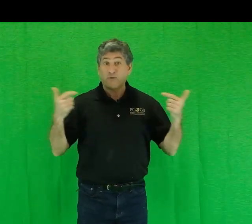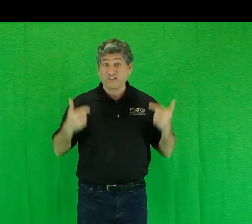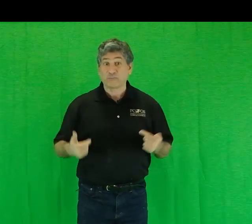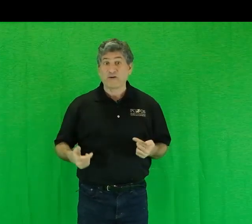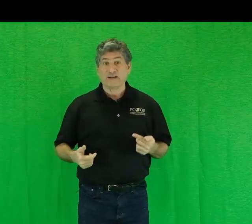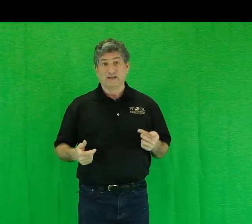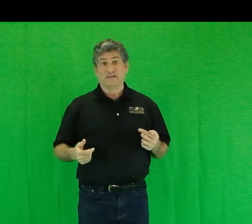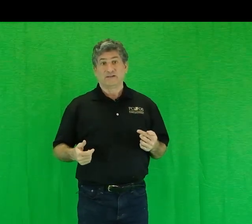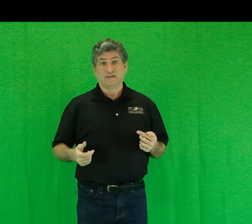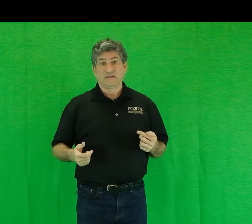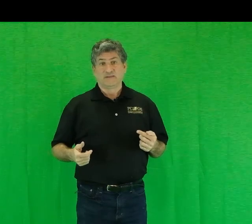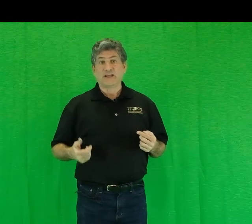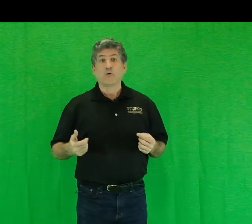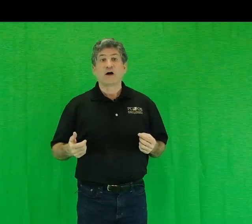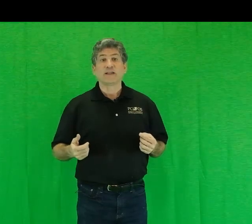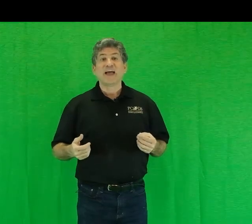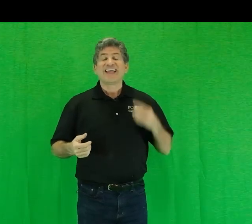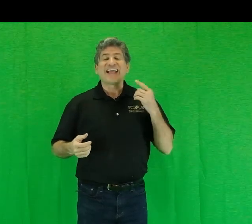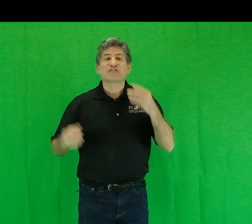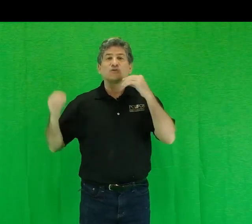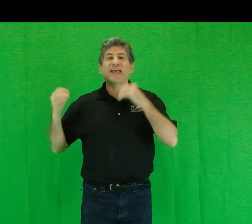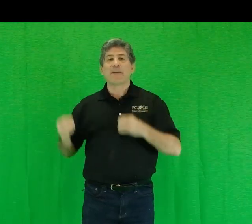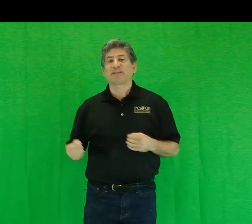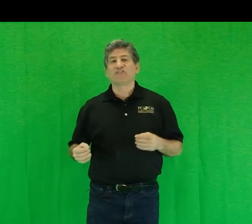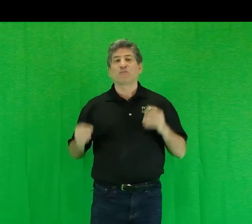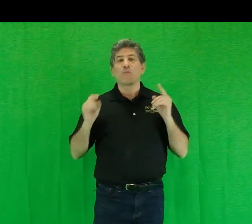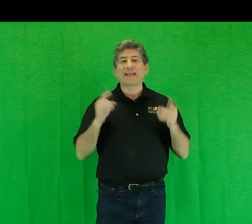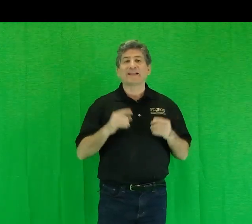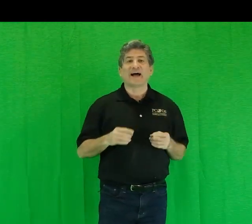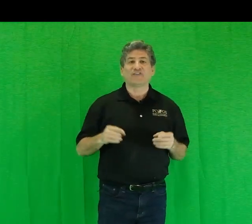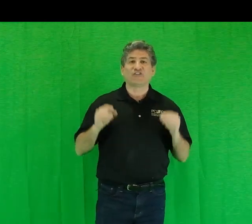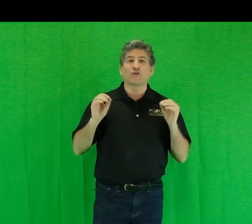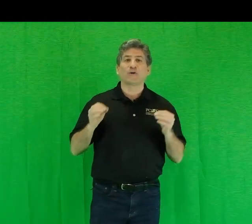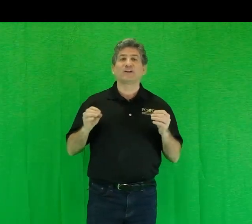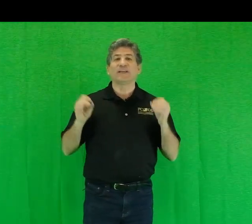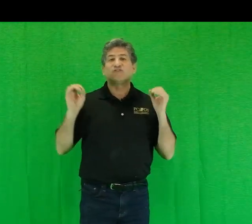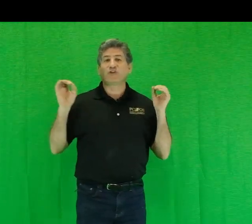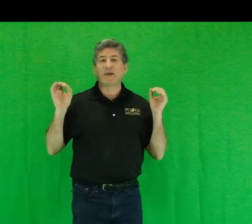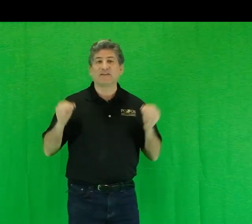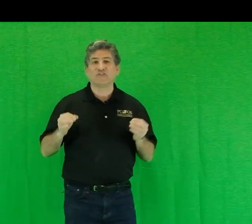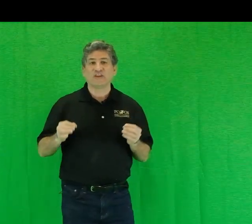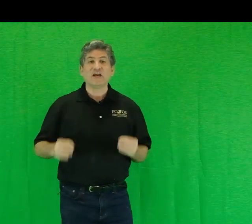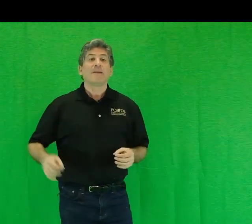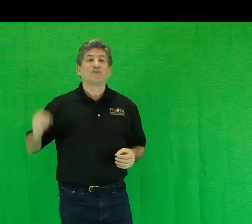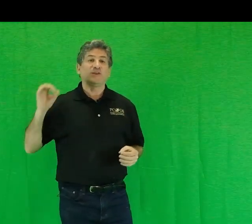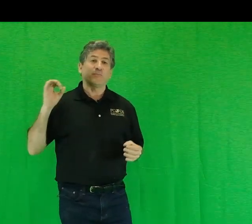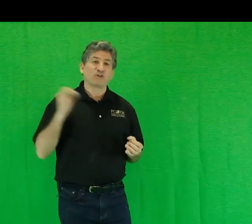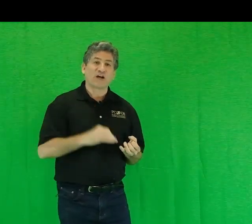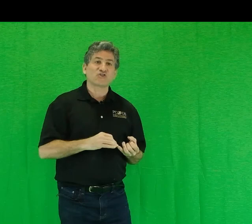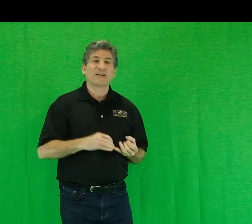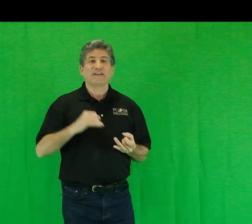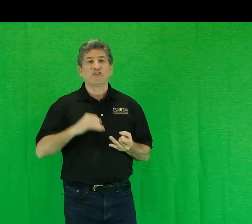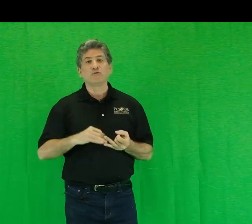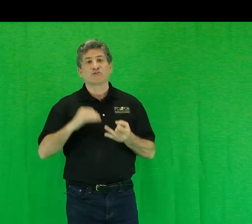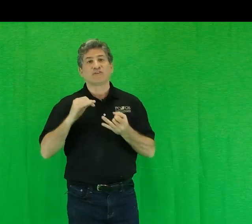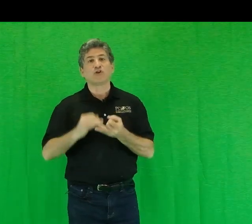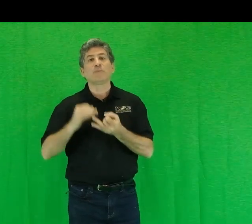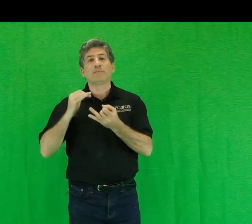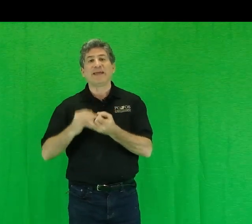prosperity. They go on, Natural capitalism recognizes the critical interdependency between the production and use of human-made